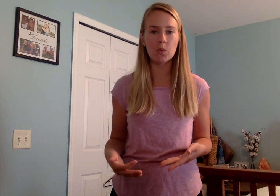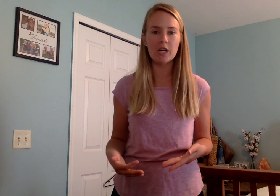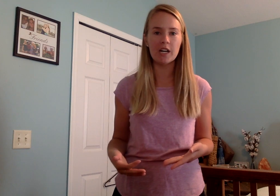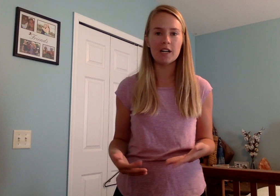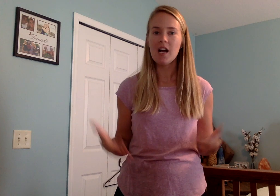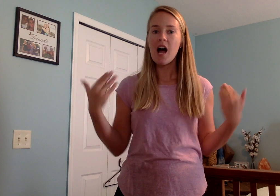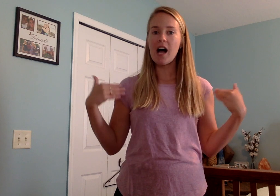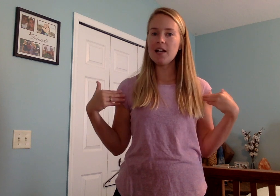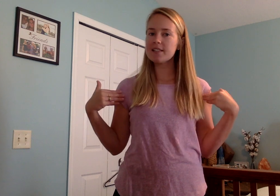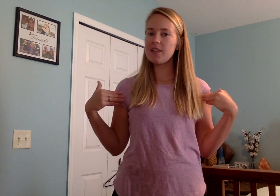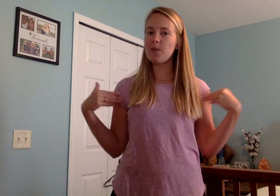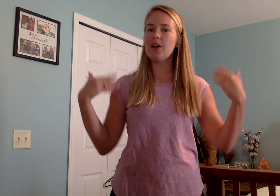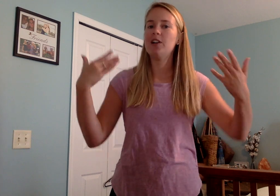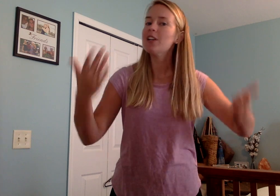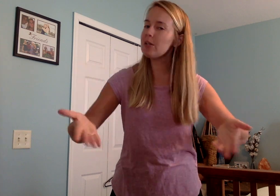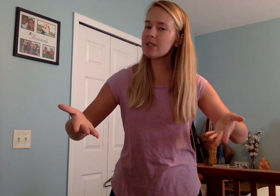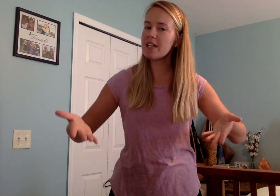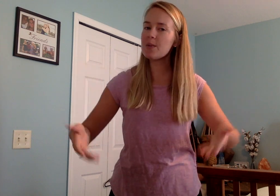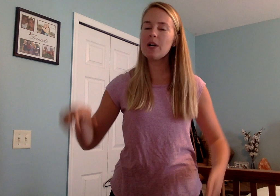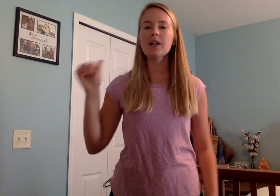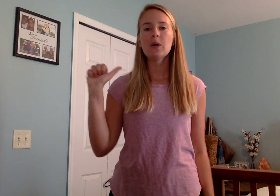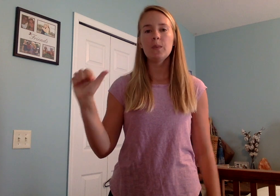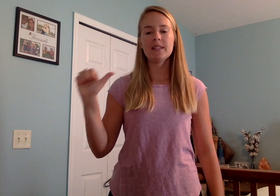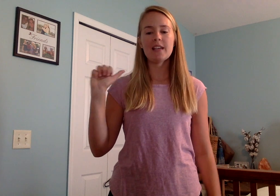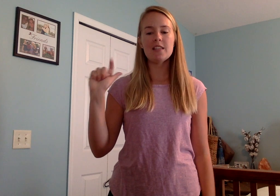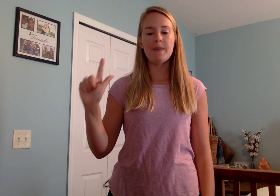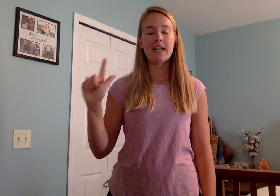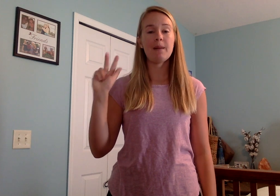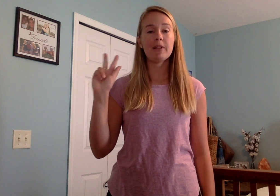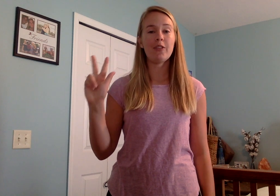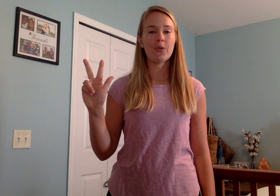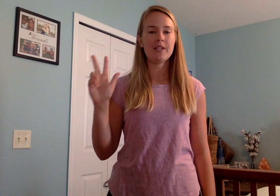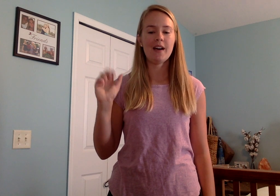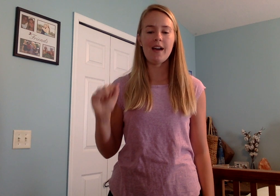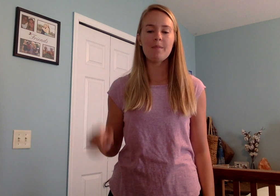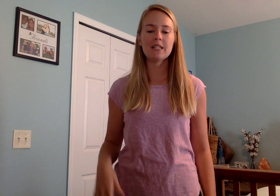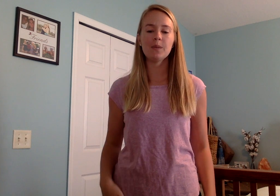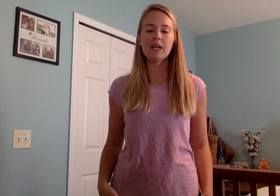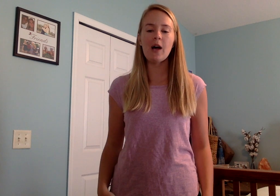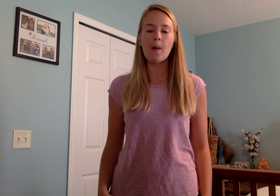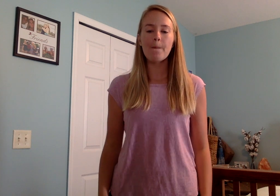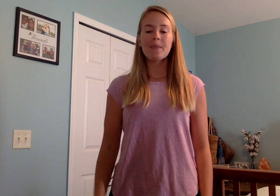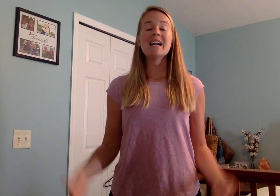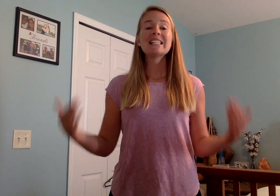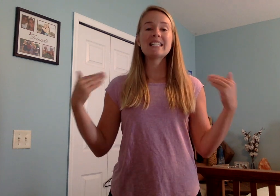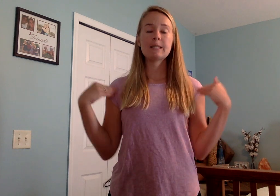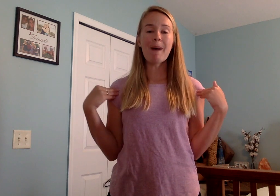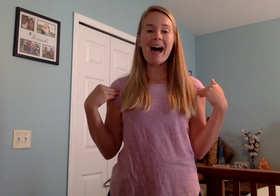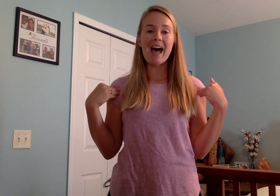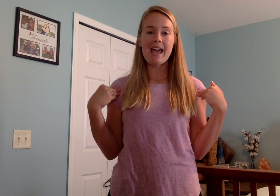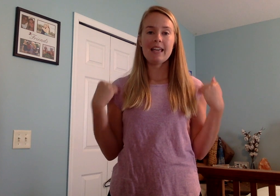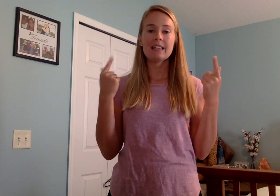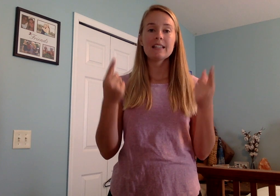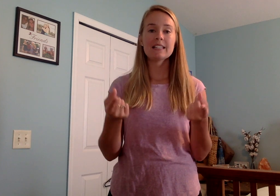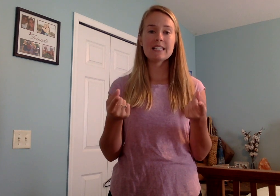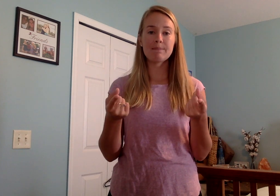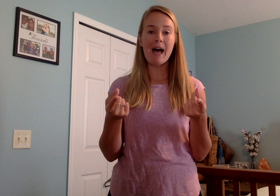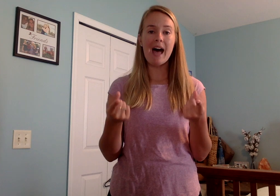word. I'll say the word, you say the word, we say the beginning blend three times. Here we go. Spy, spy.